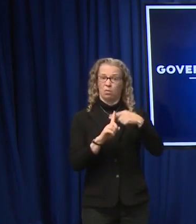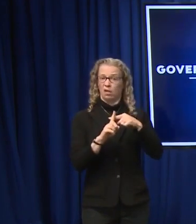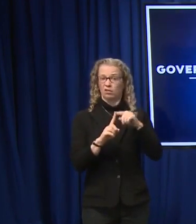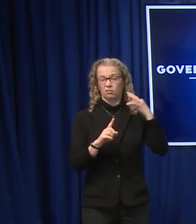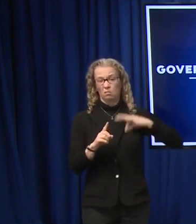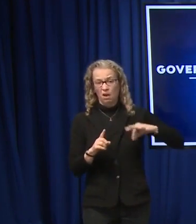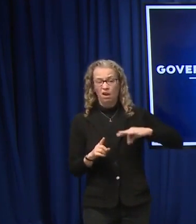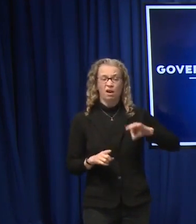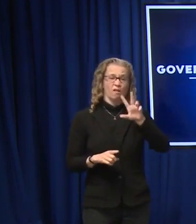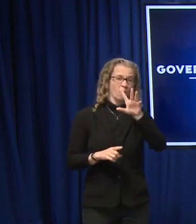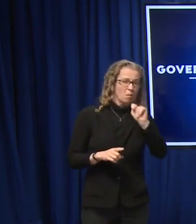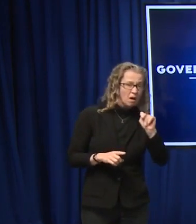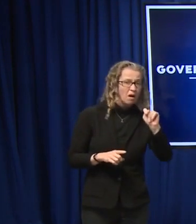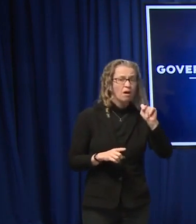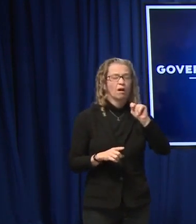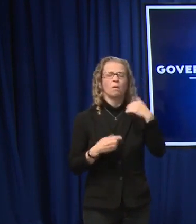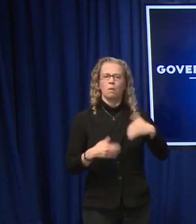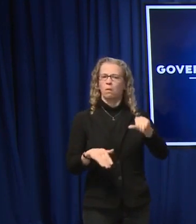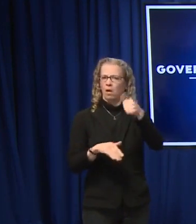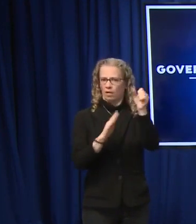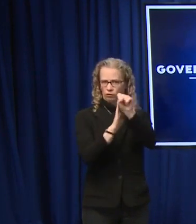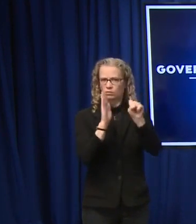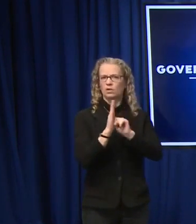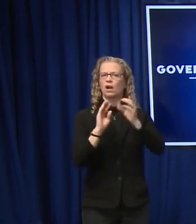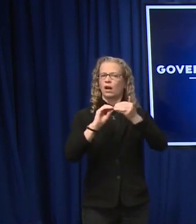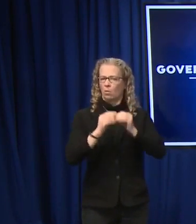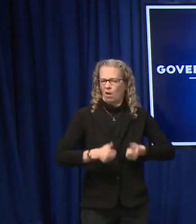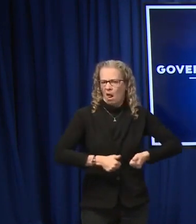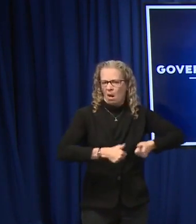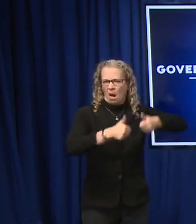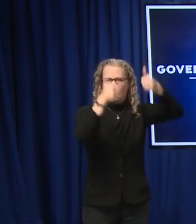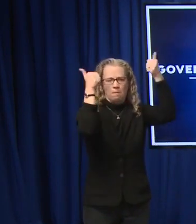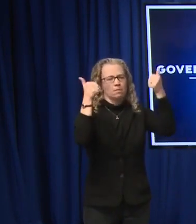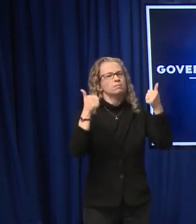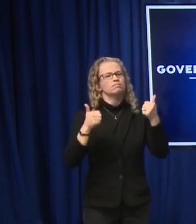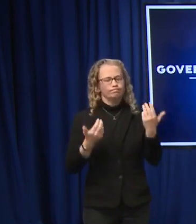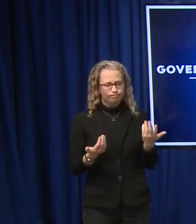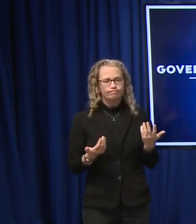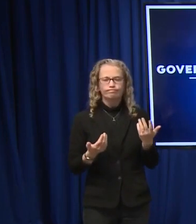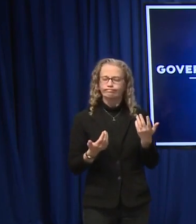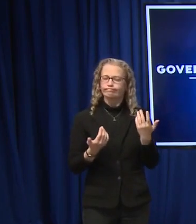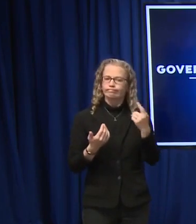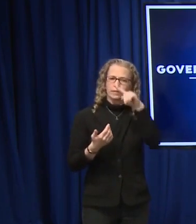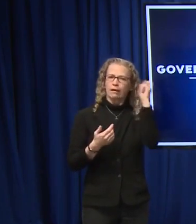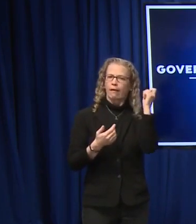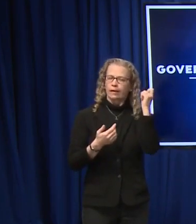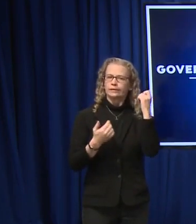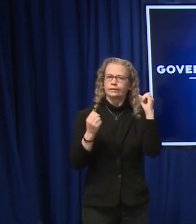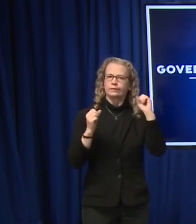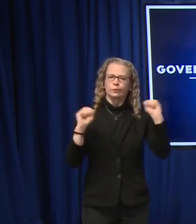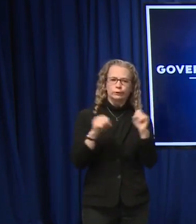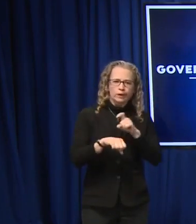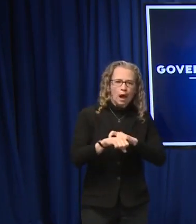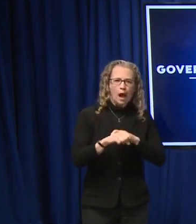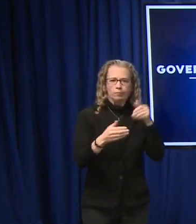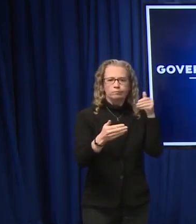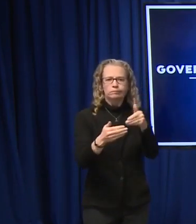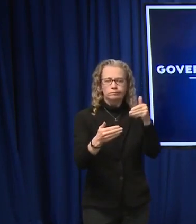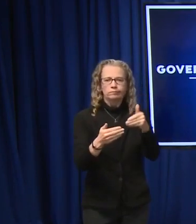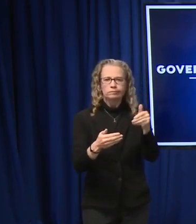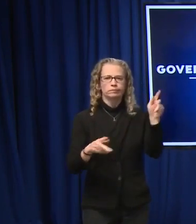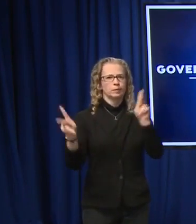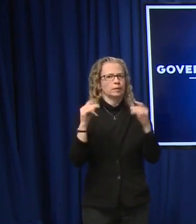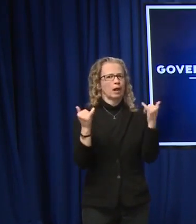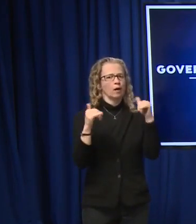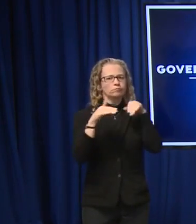Other other states in the country are seeing their numbers escalate as well given that at the time of year that we're in folks are going indoors